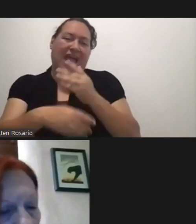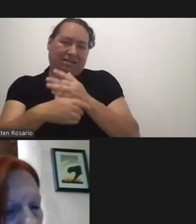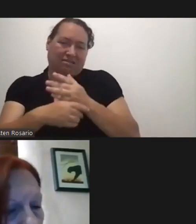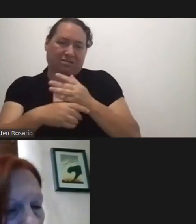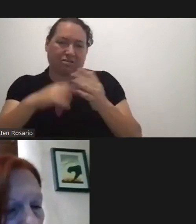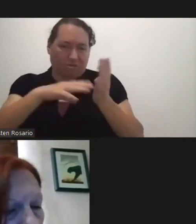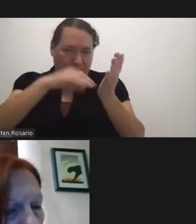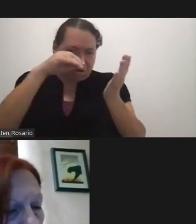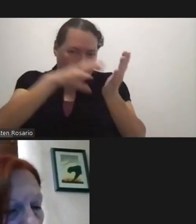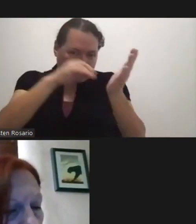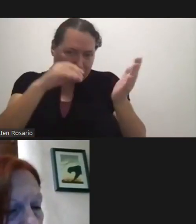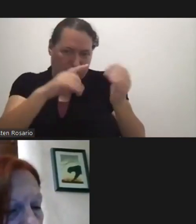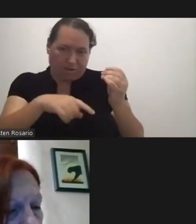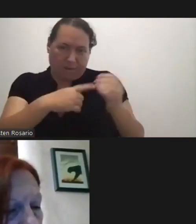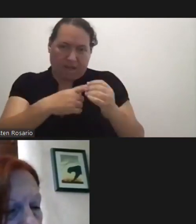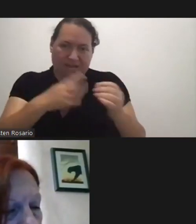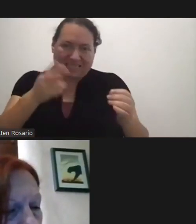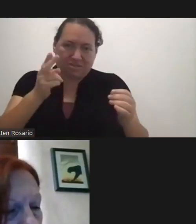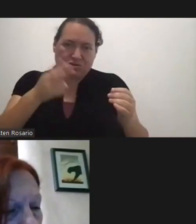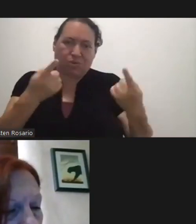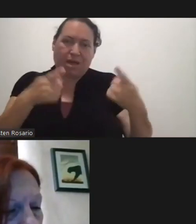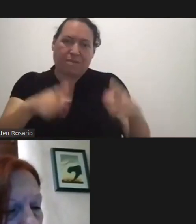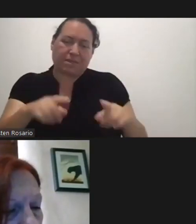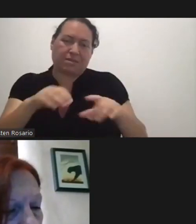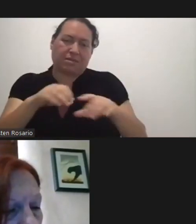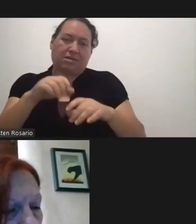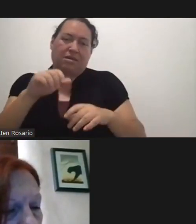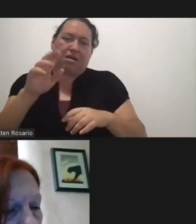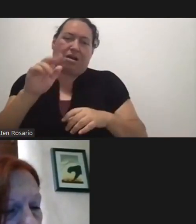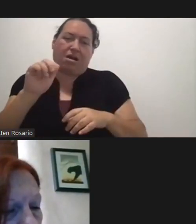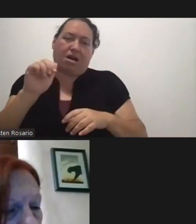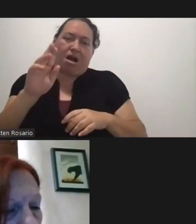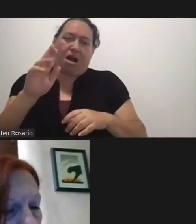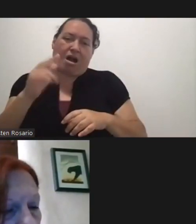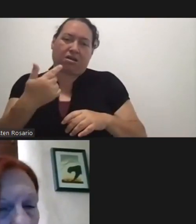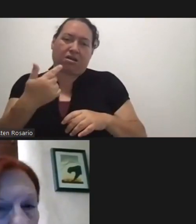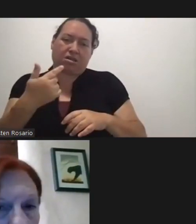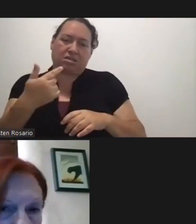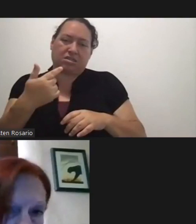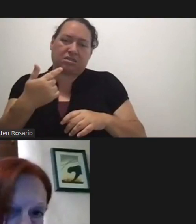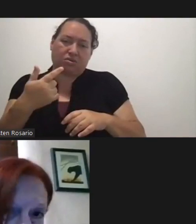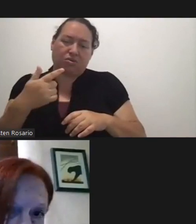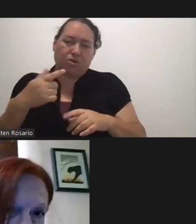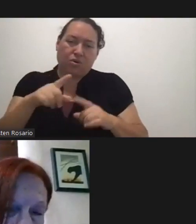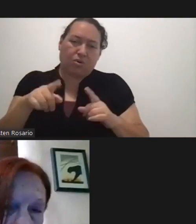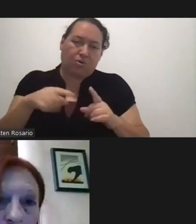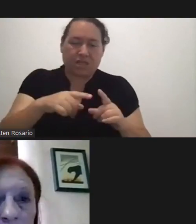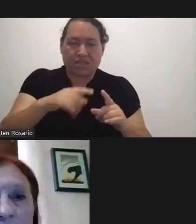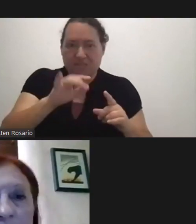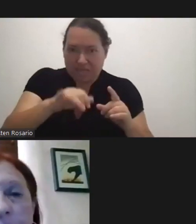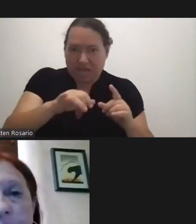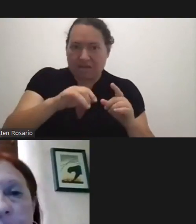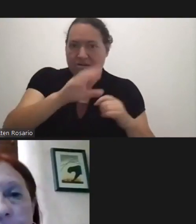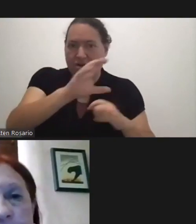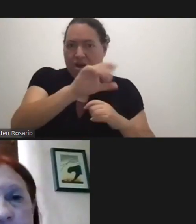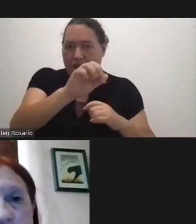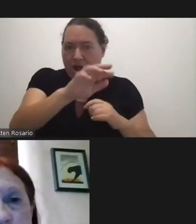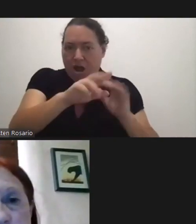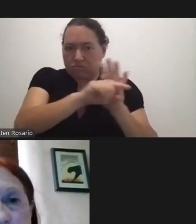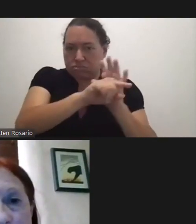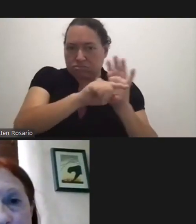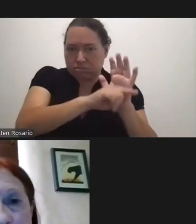Just A Reminder What Happened Back In August Retrospectively Looking When The CAR Score Rapidly Started Going Up And Was By